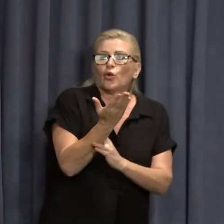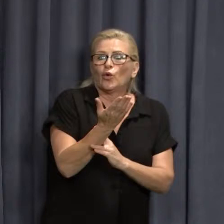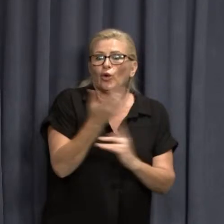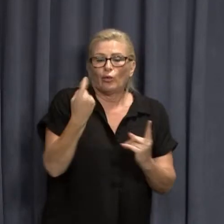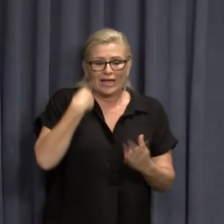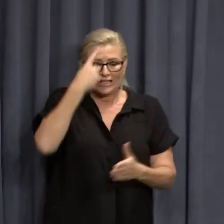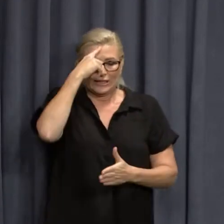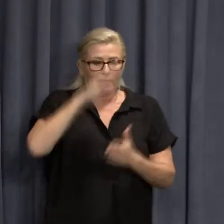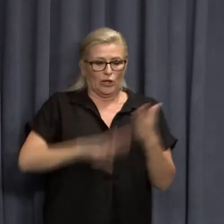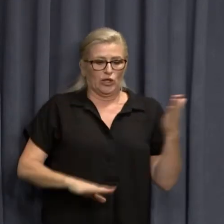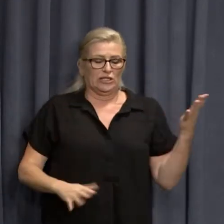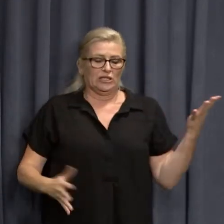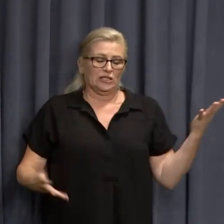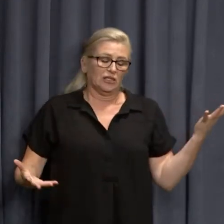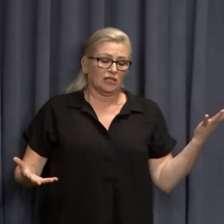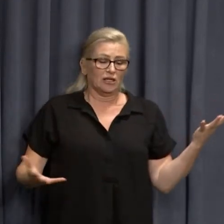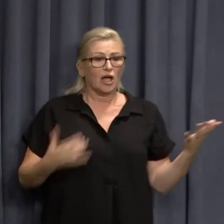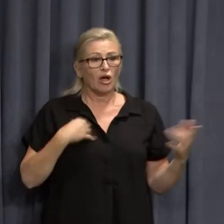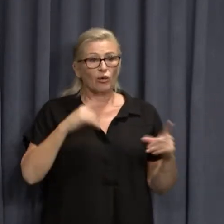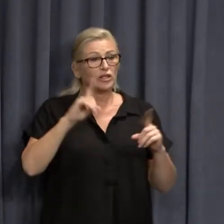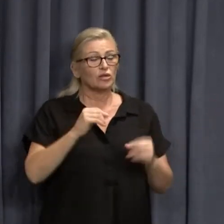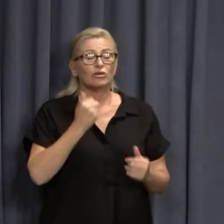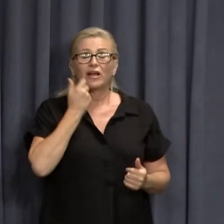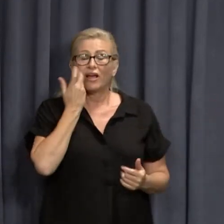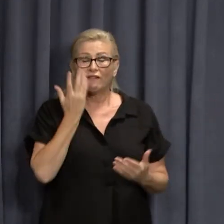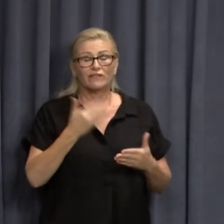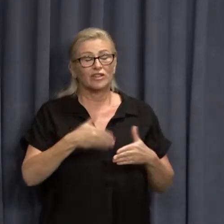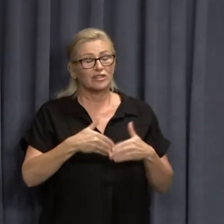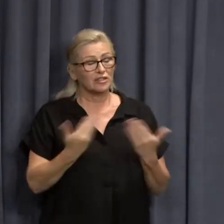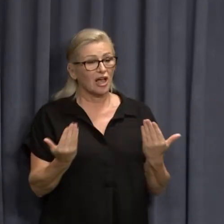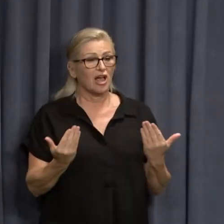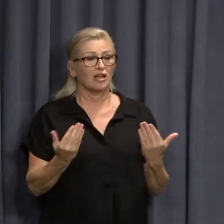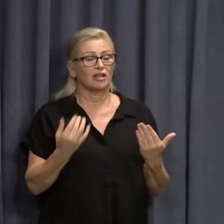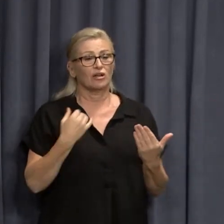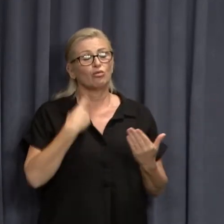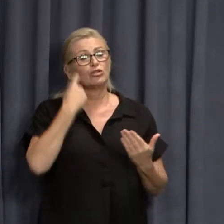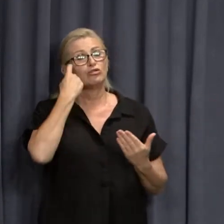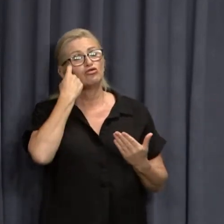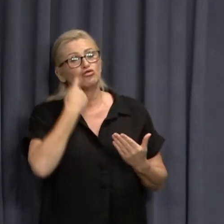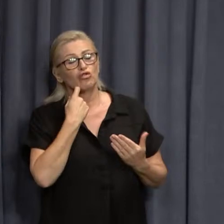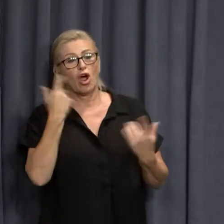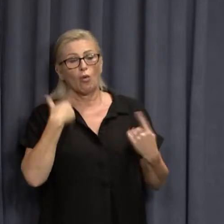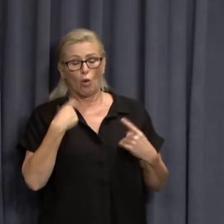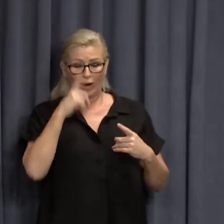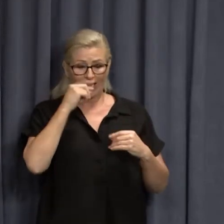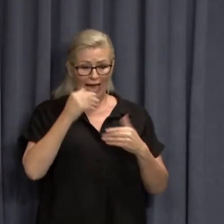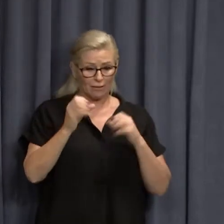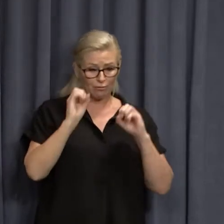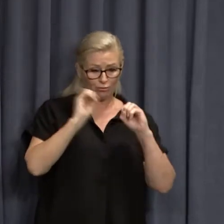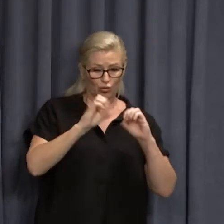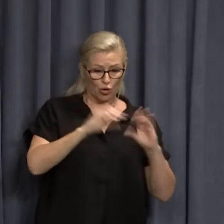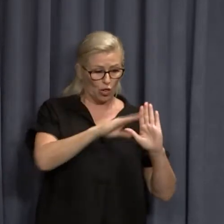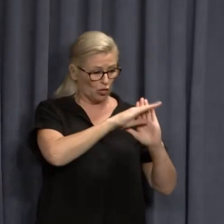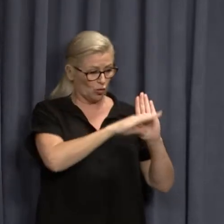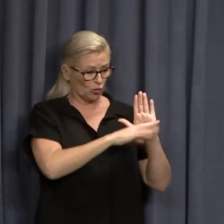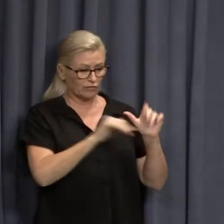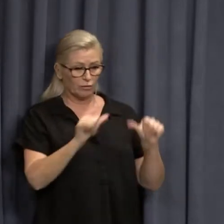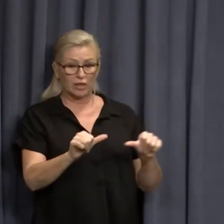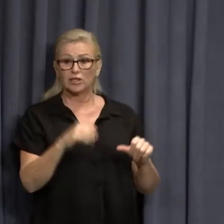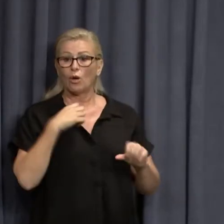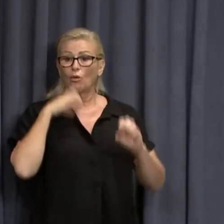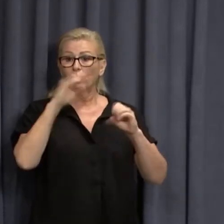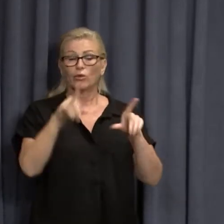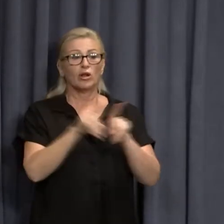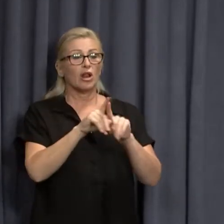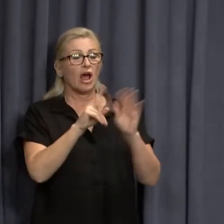we do it every day to try and work out what can be put in place. I suppose, you know, we put in place the VAX rules